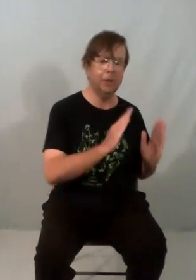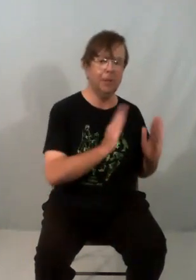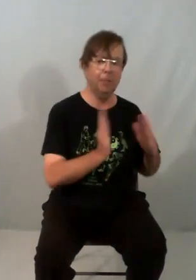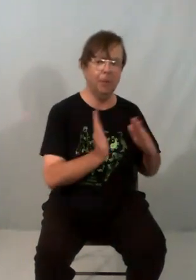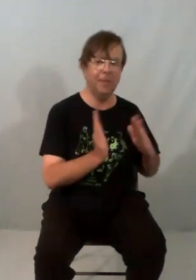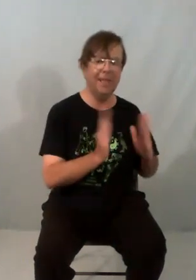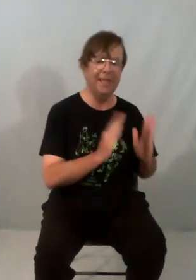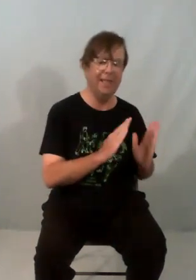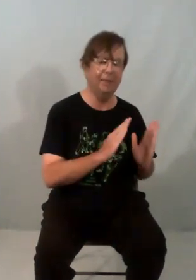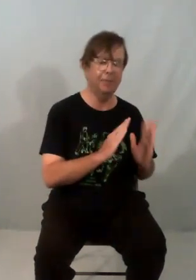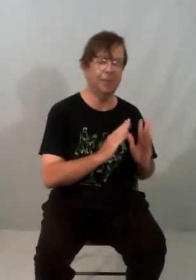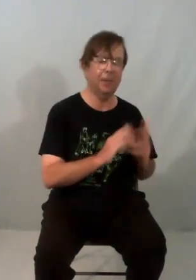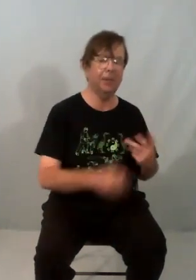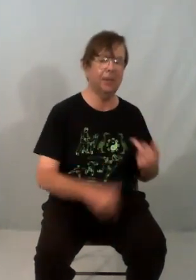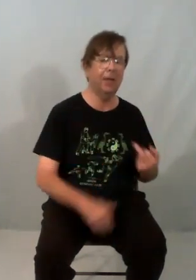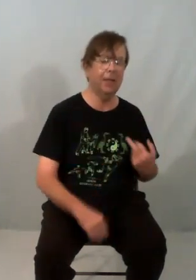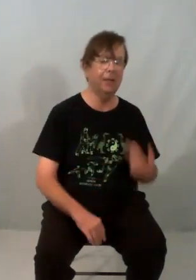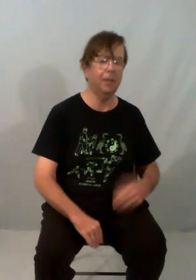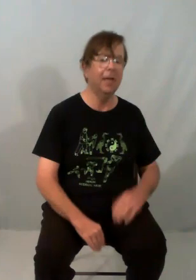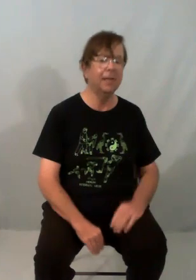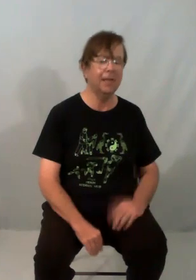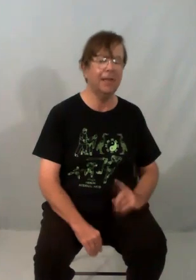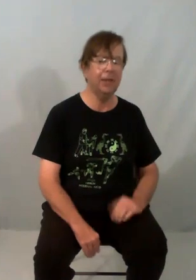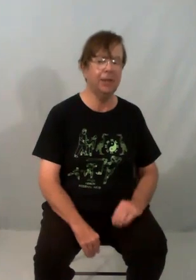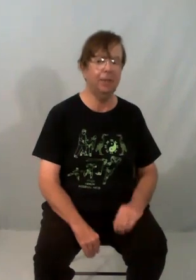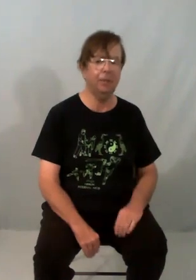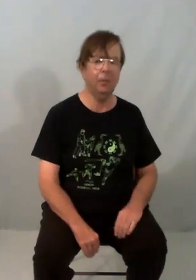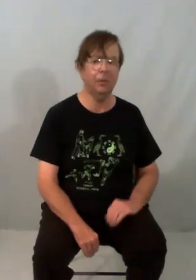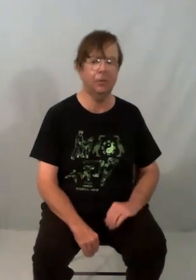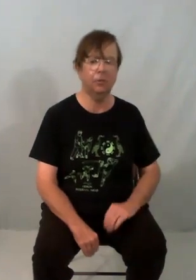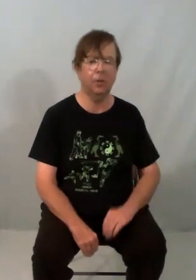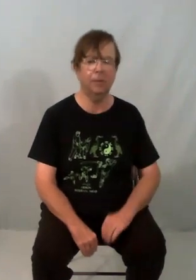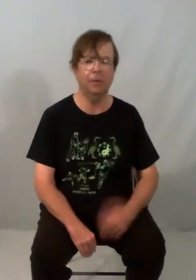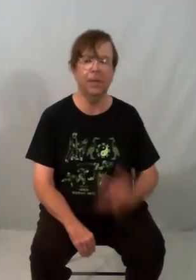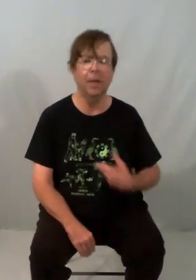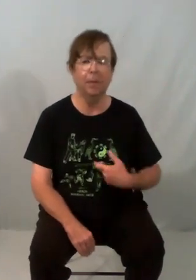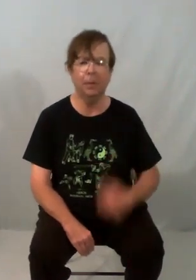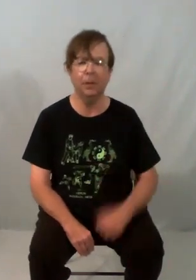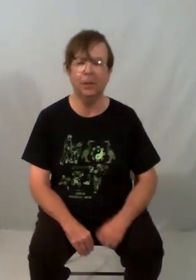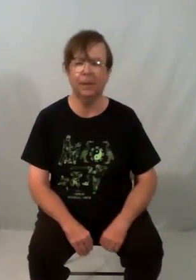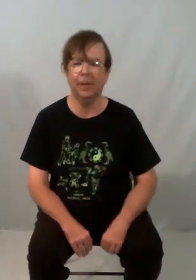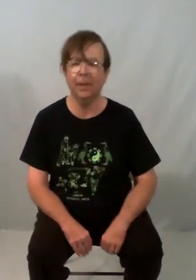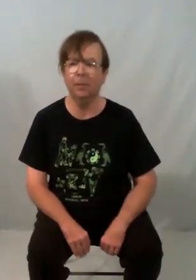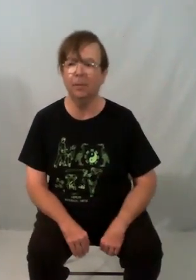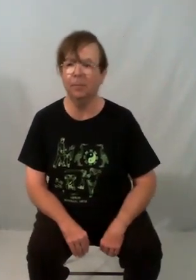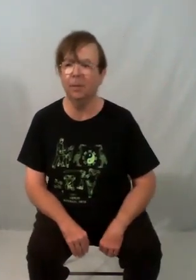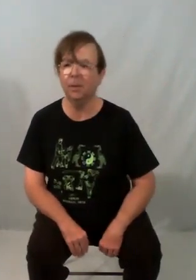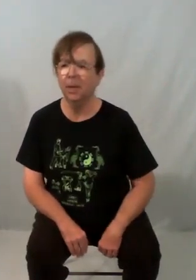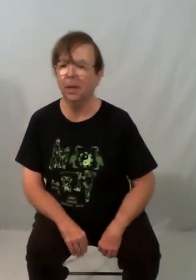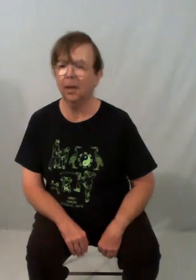my body leaning from side to side a little bit. So actually something we want to try and avoid. But I want you to see the movements. I go